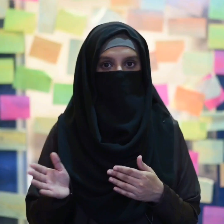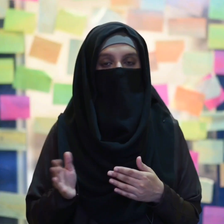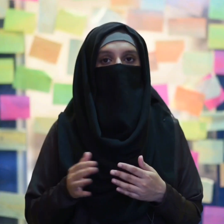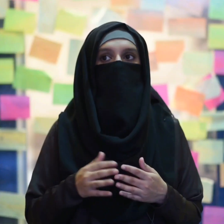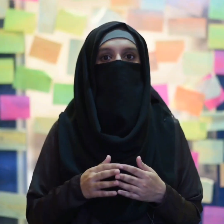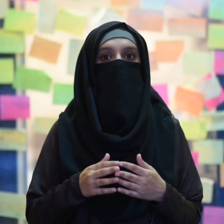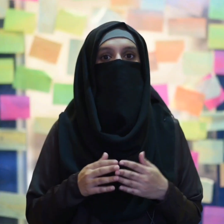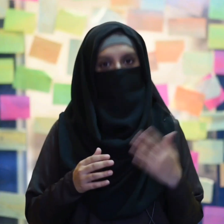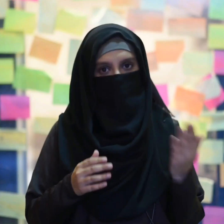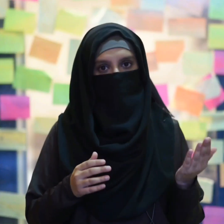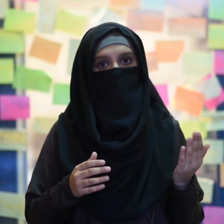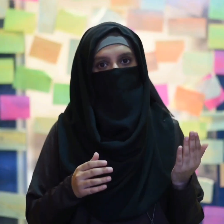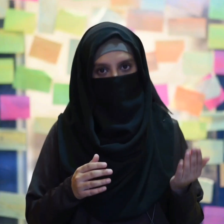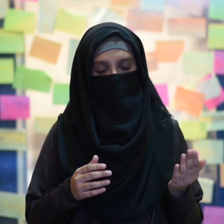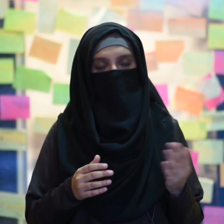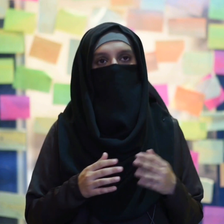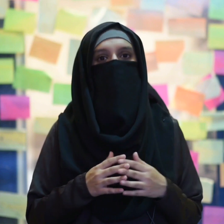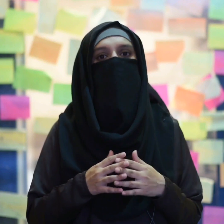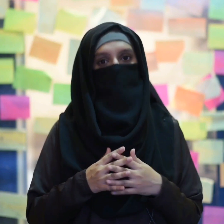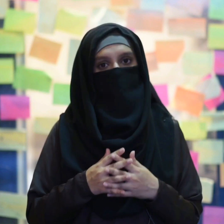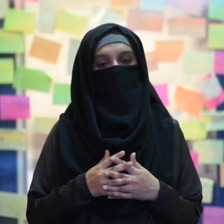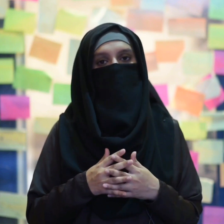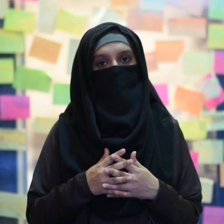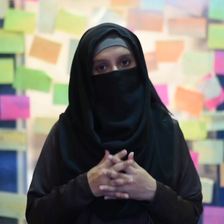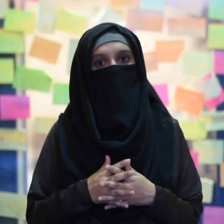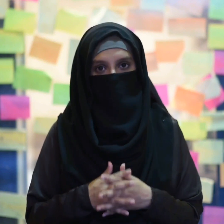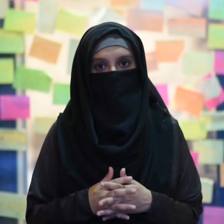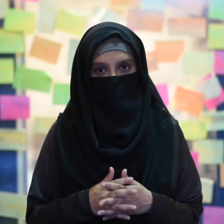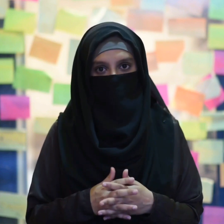And my eldest brother Javad and Fezan, they are also hard of hearing.